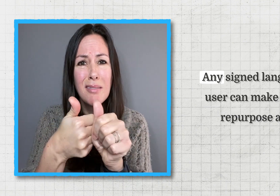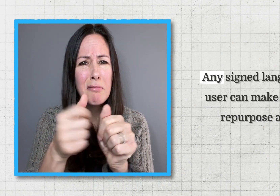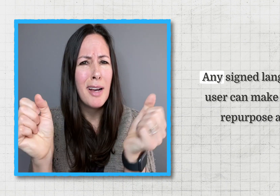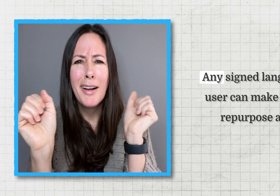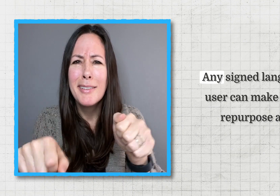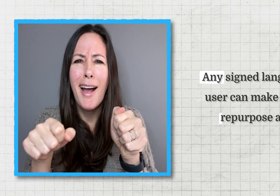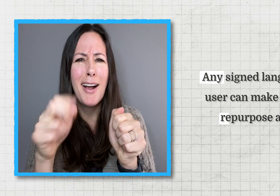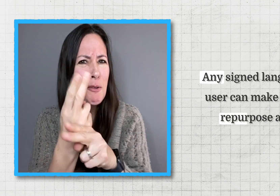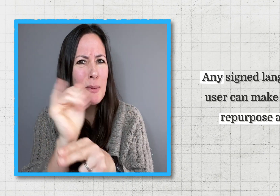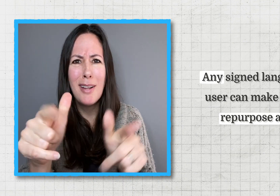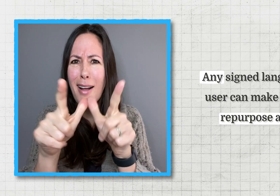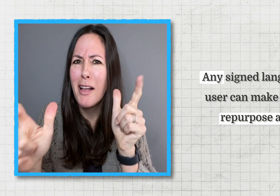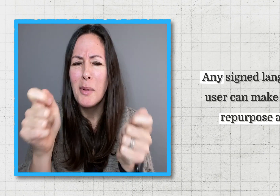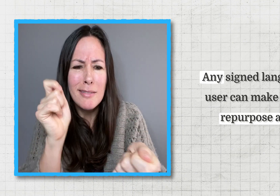user can make up or repurpose a sign.